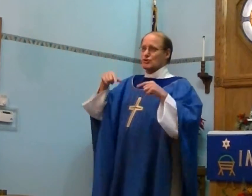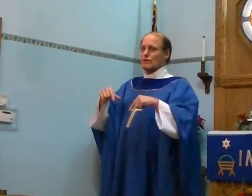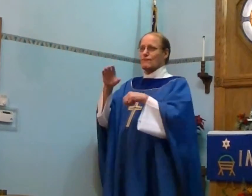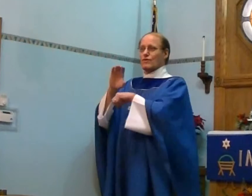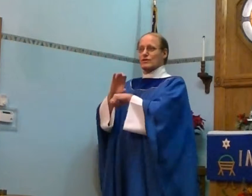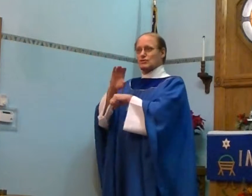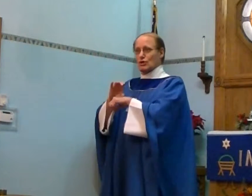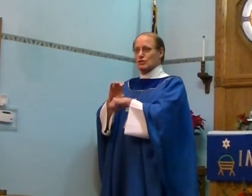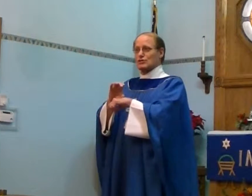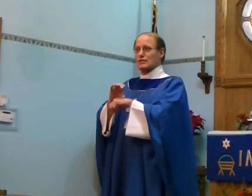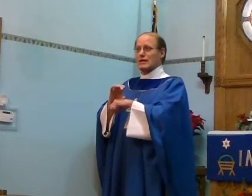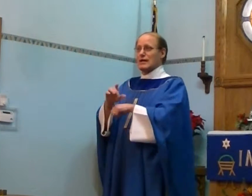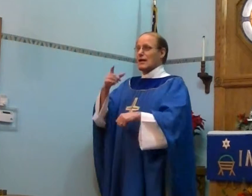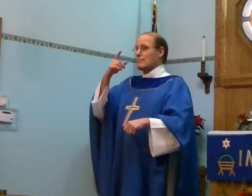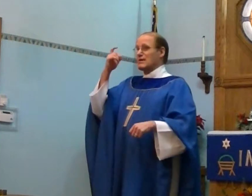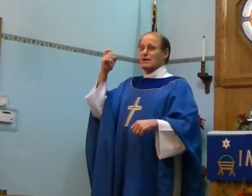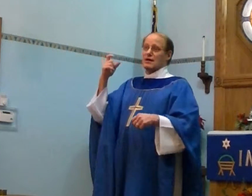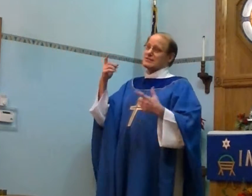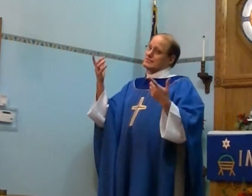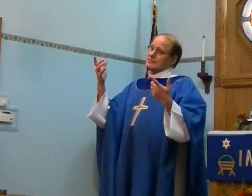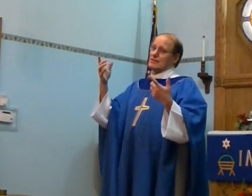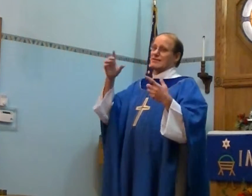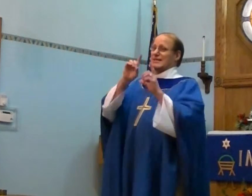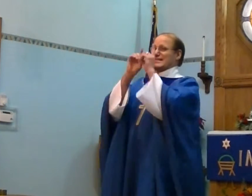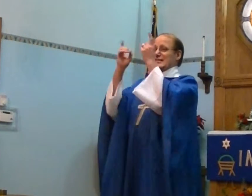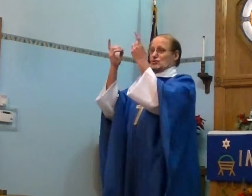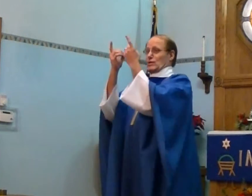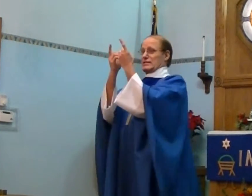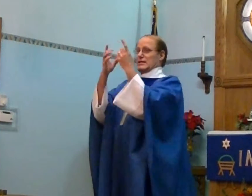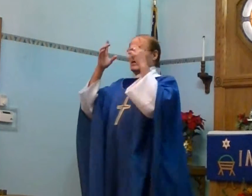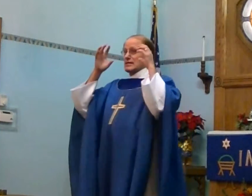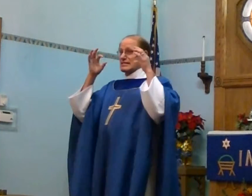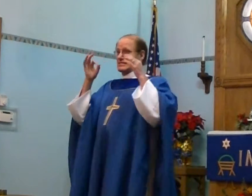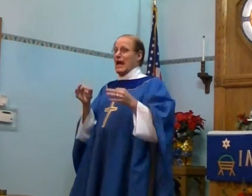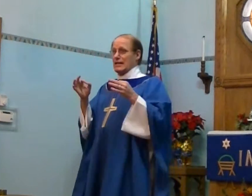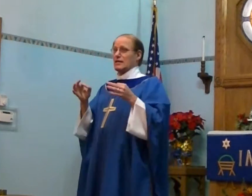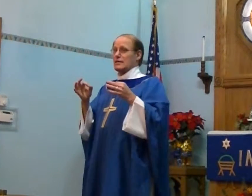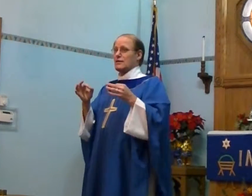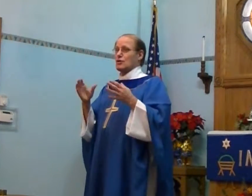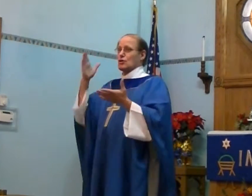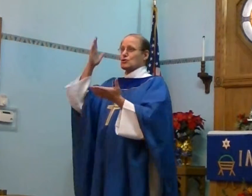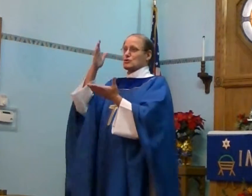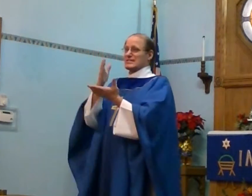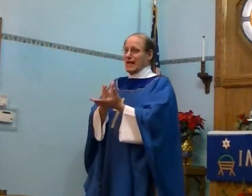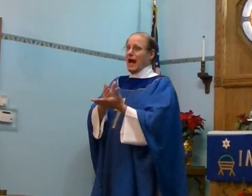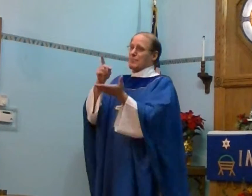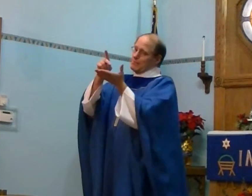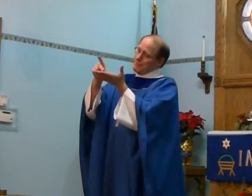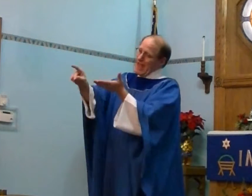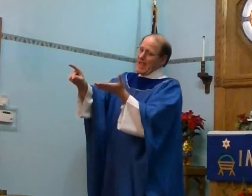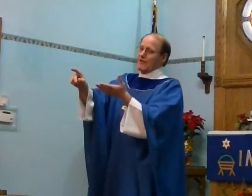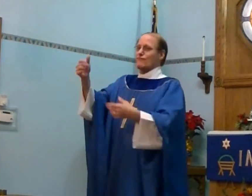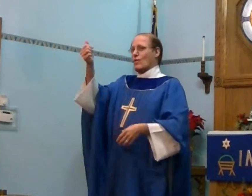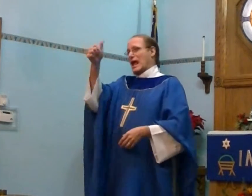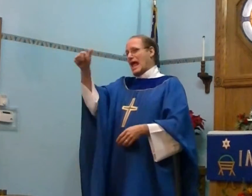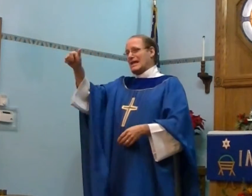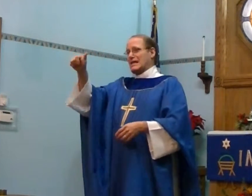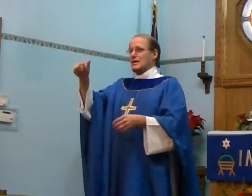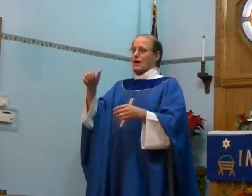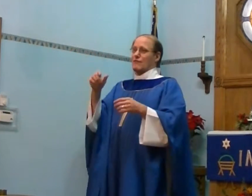for the church. Because the district decided to stop paying for any of